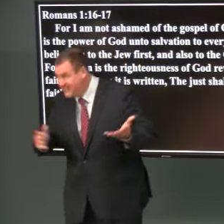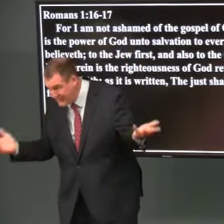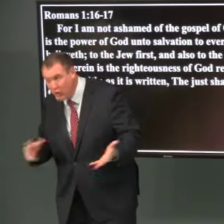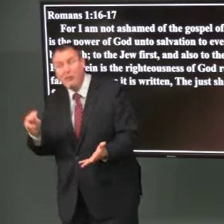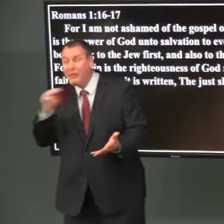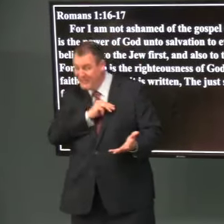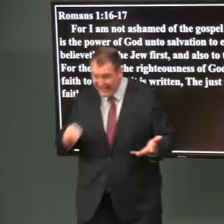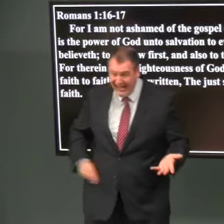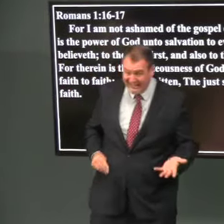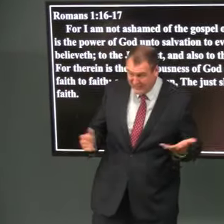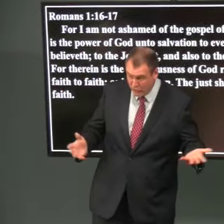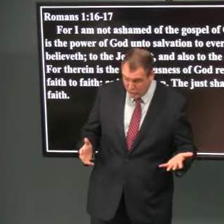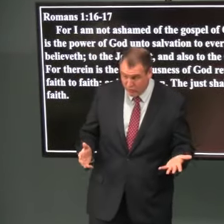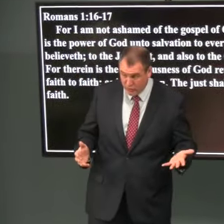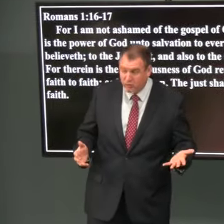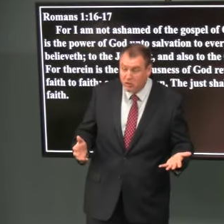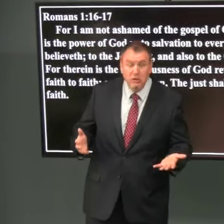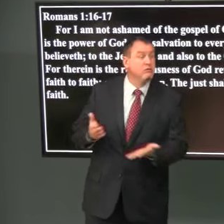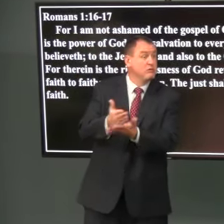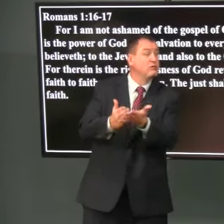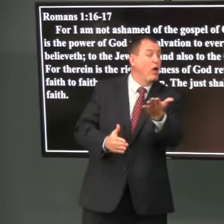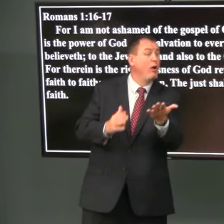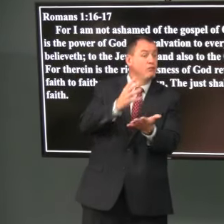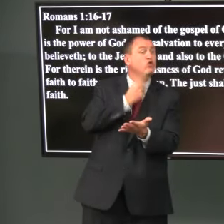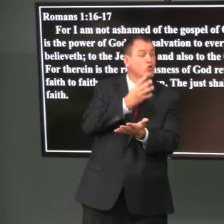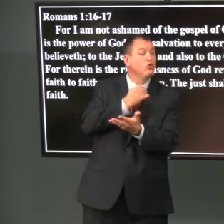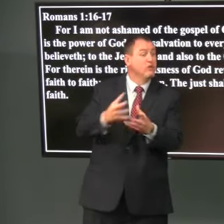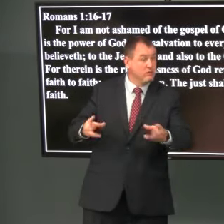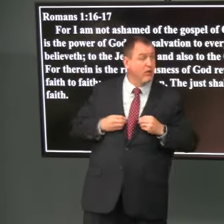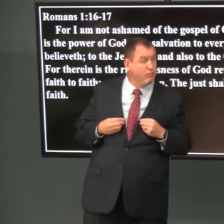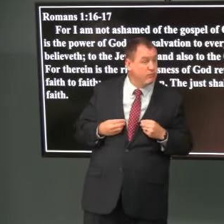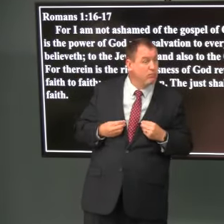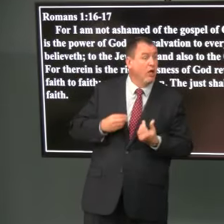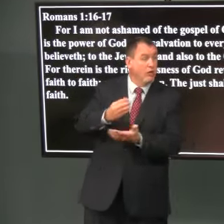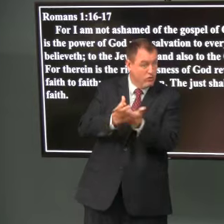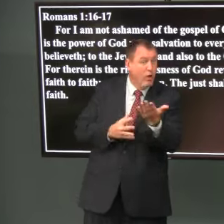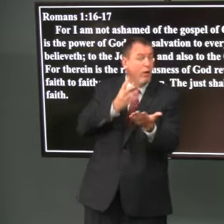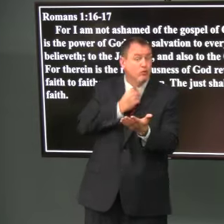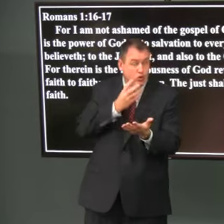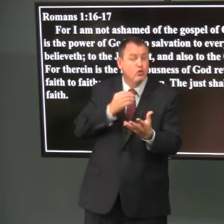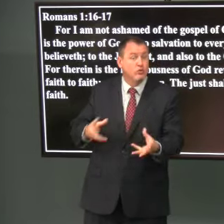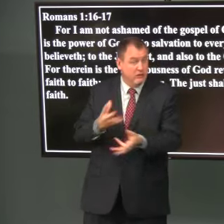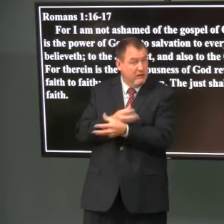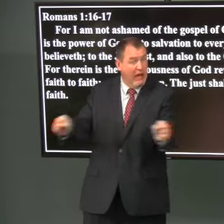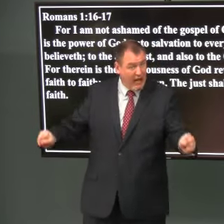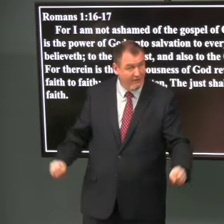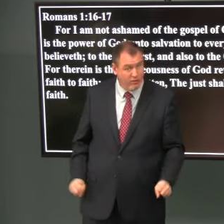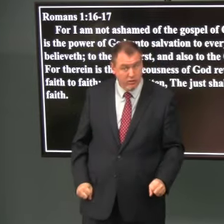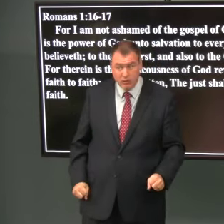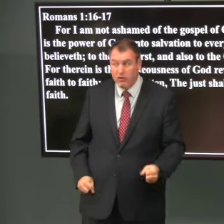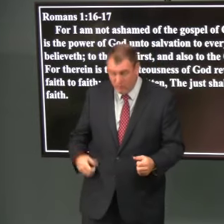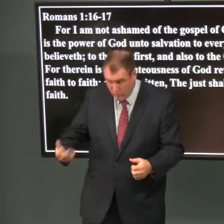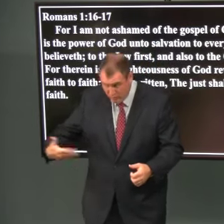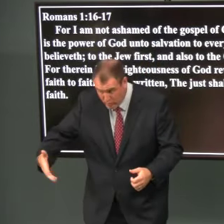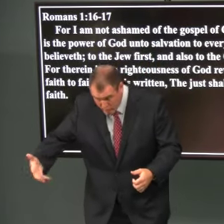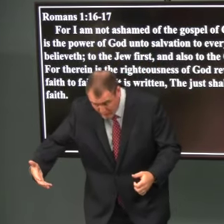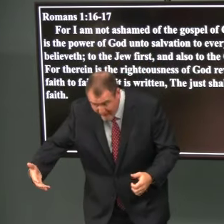come the Messiah is here and some Jews accept the information and become